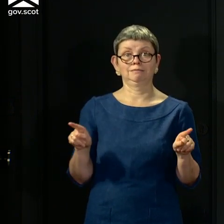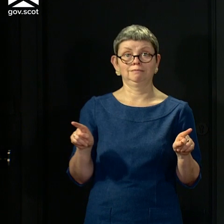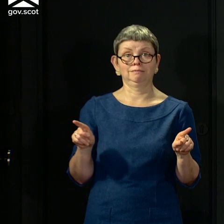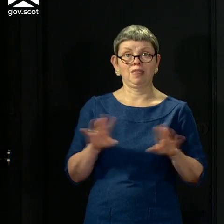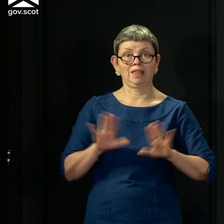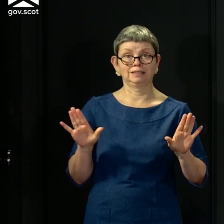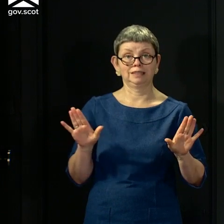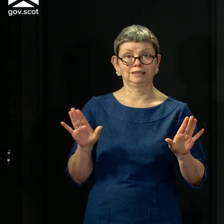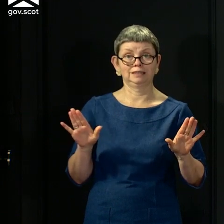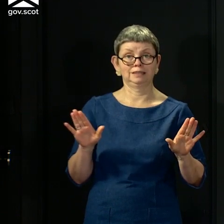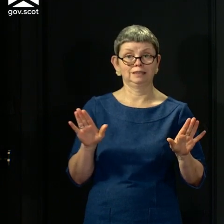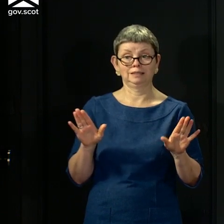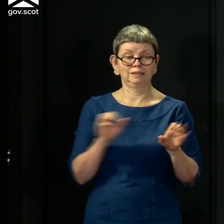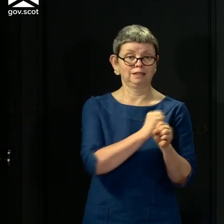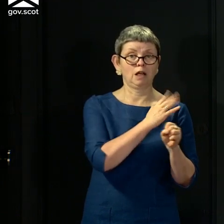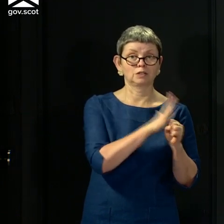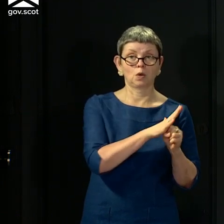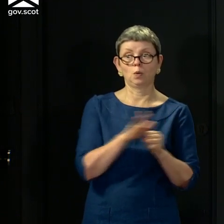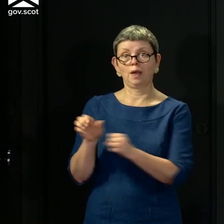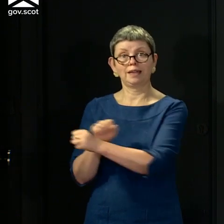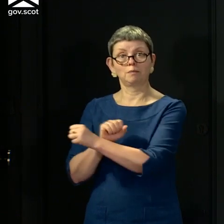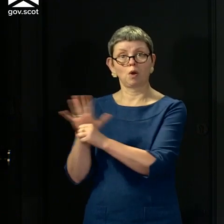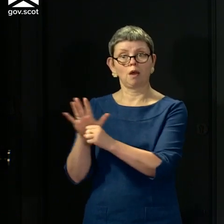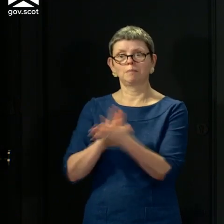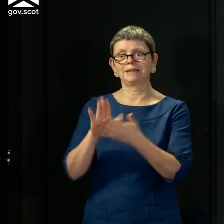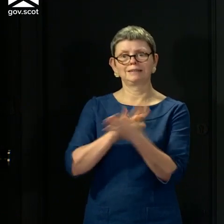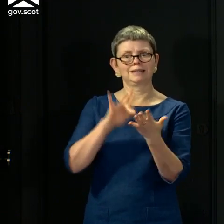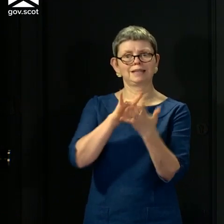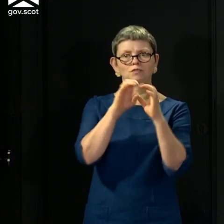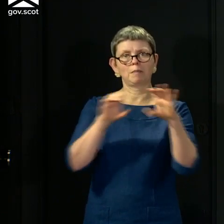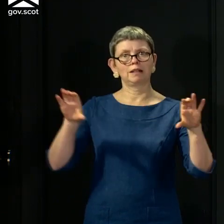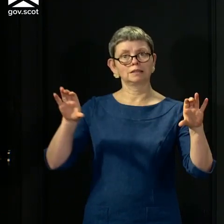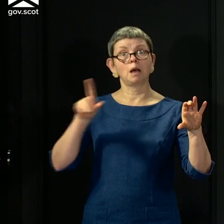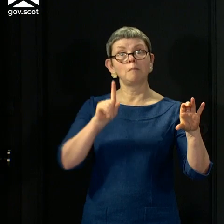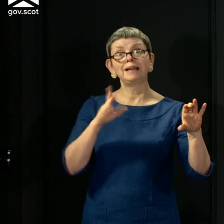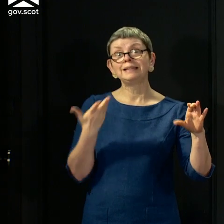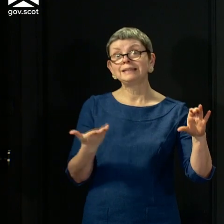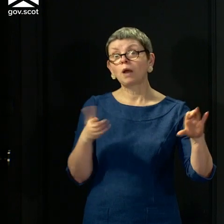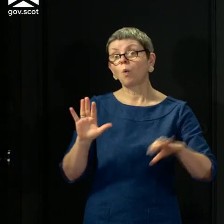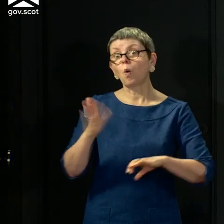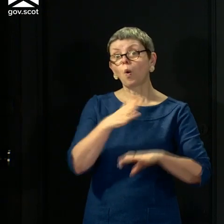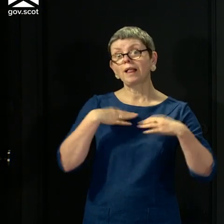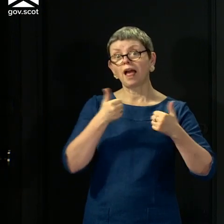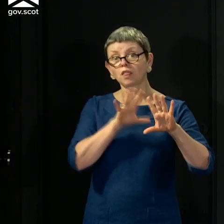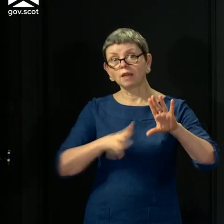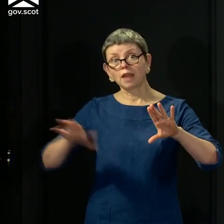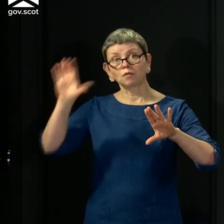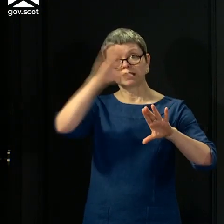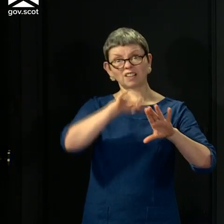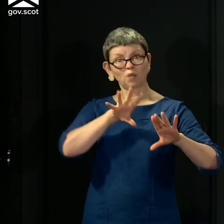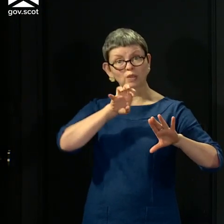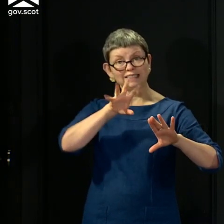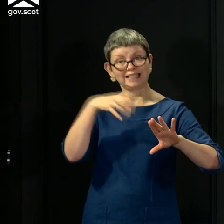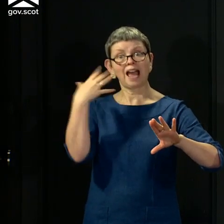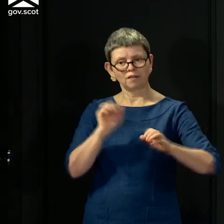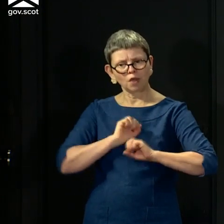tests. Glasgow and Edinburgh, so in the central belt of the country, we now have them in every single health board area. And of course, we are always